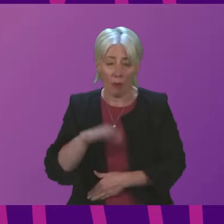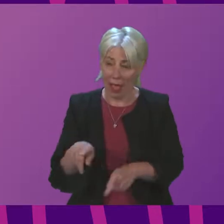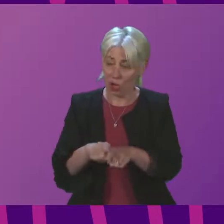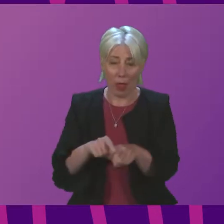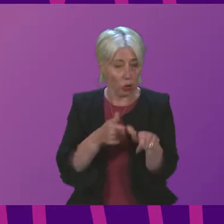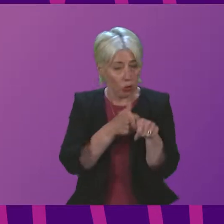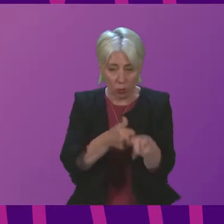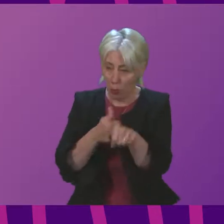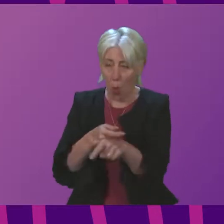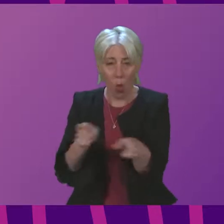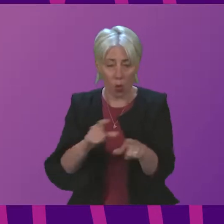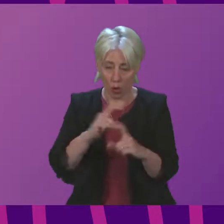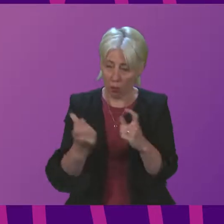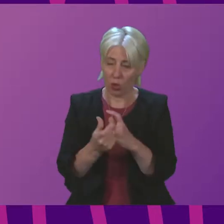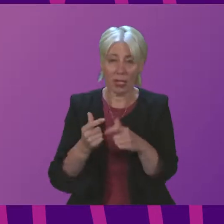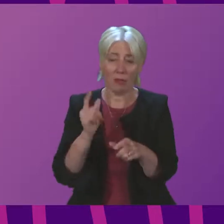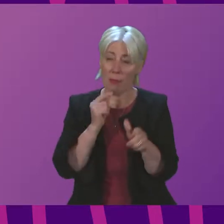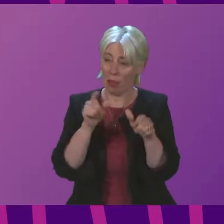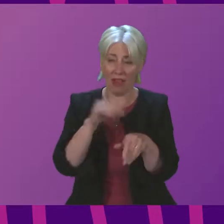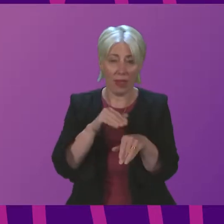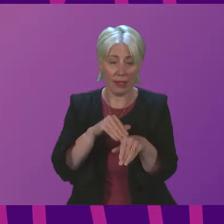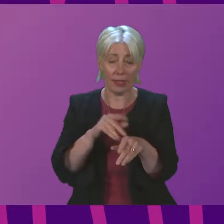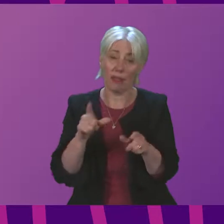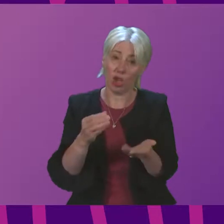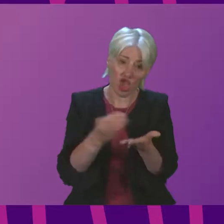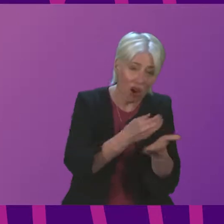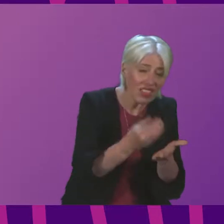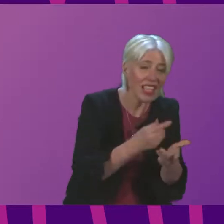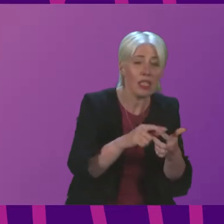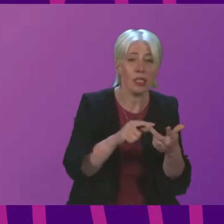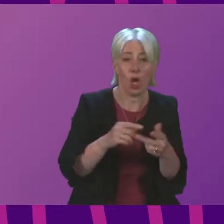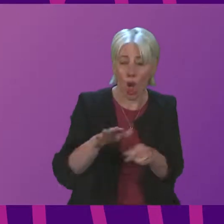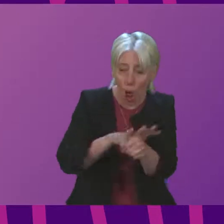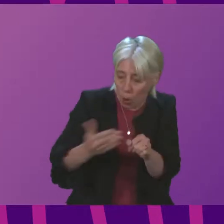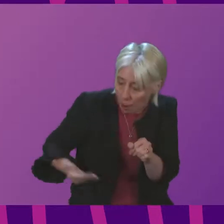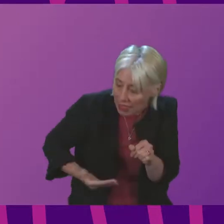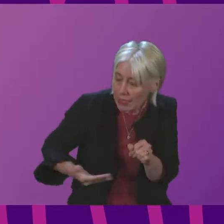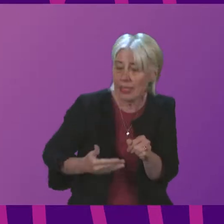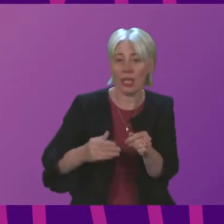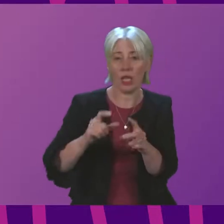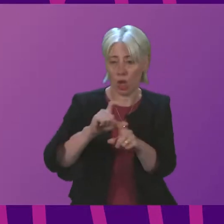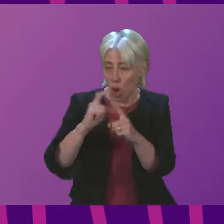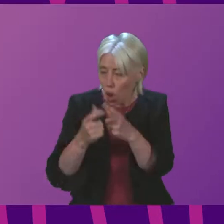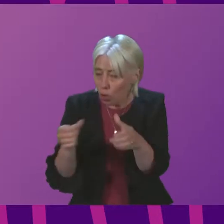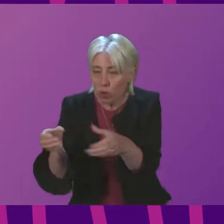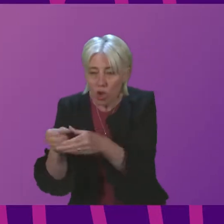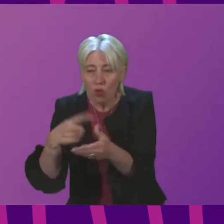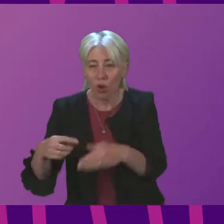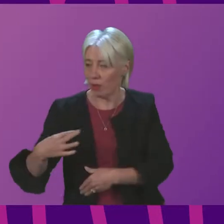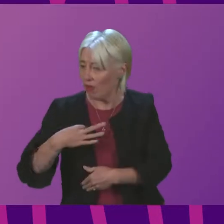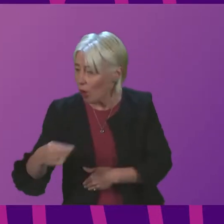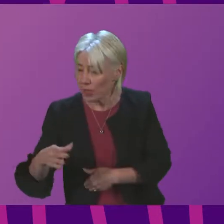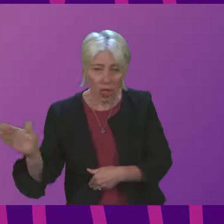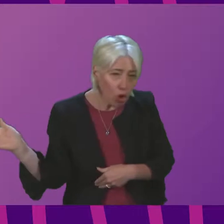and households. This includes voluntary organisations, local businesses and community groups of volunteers who are contributing